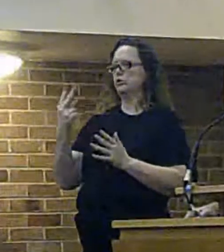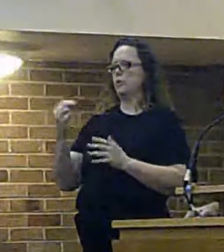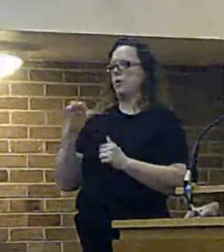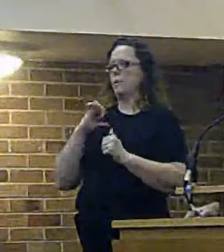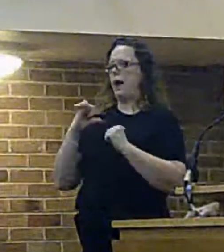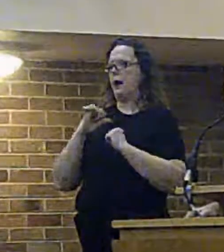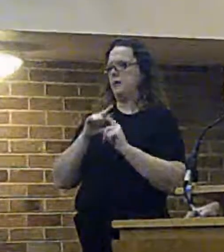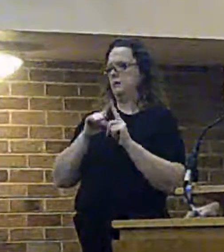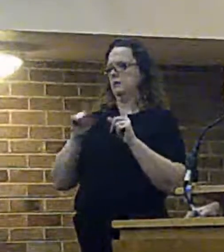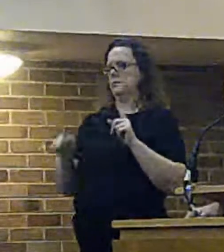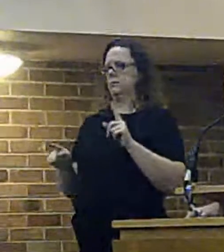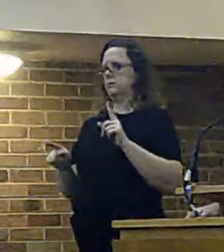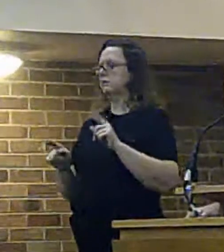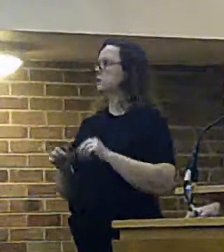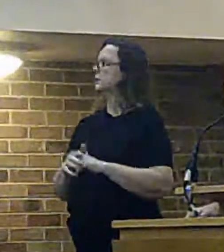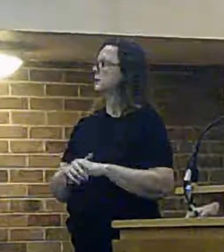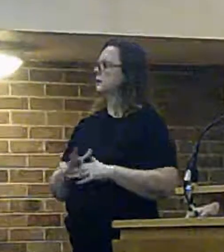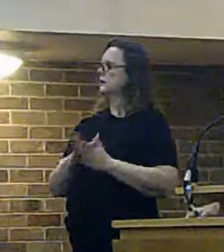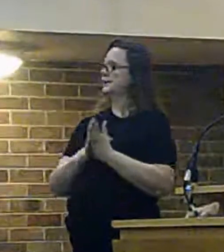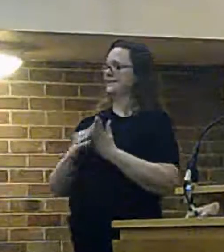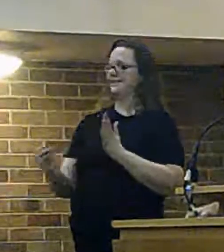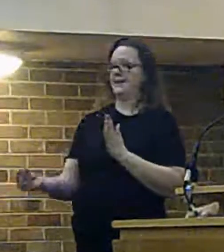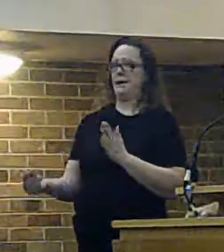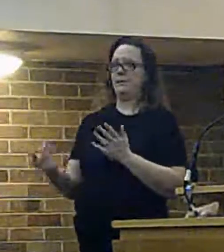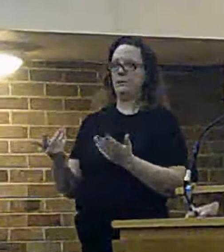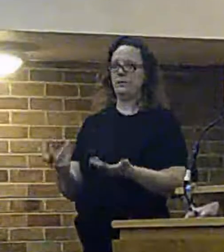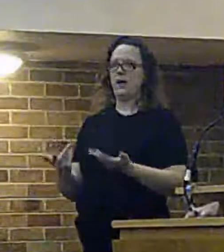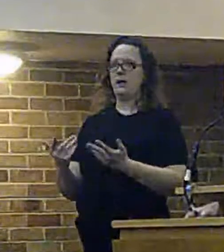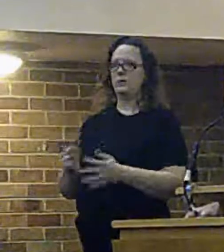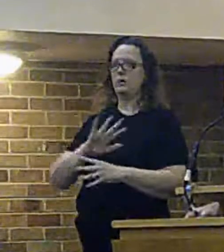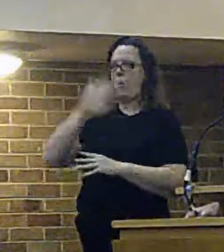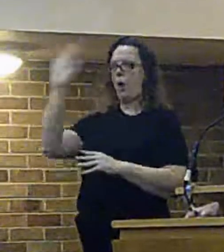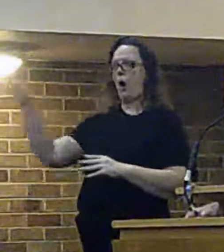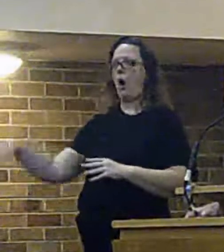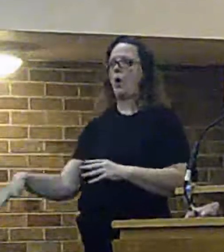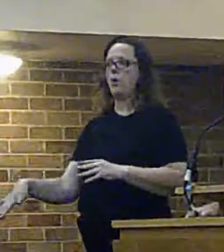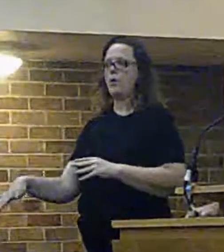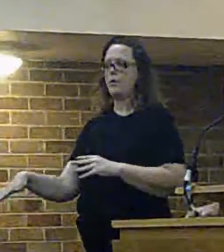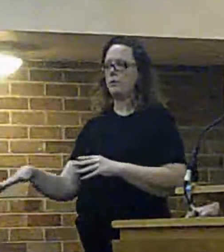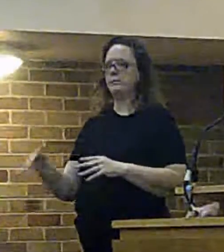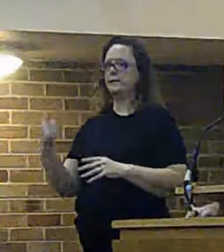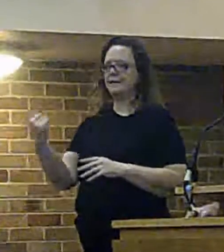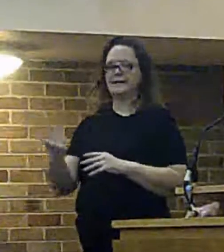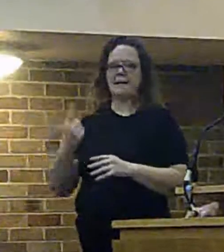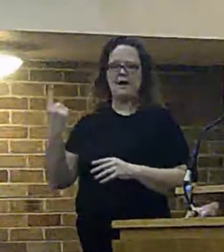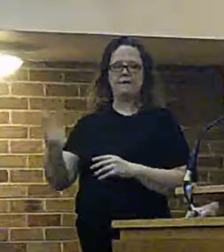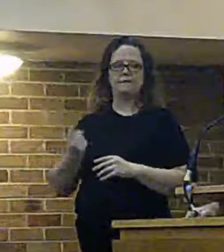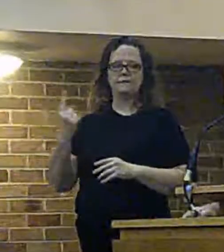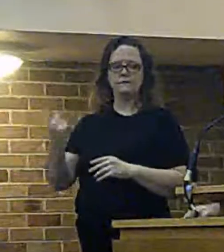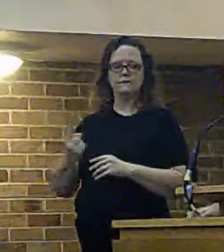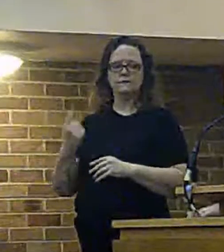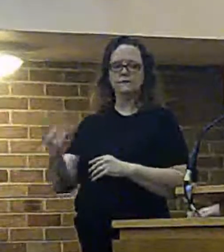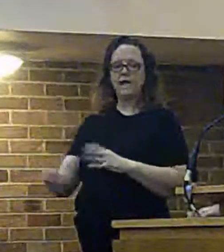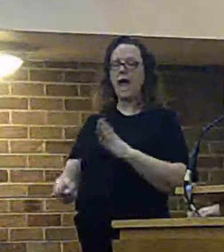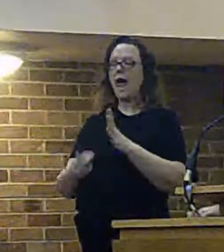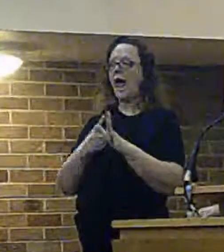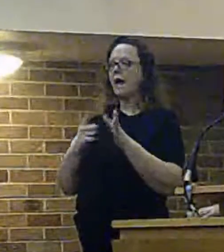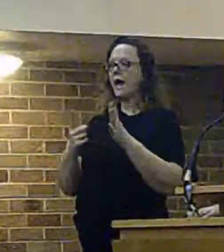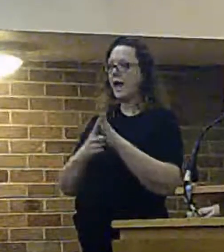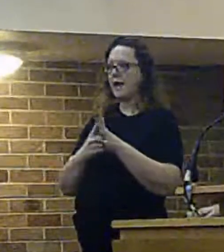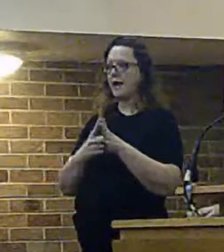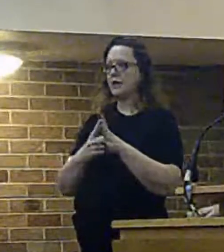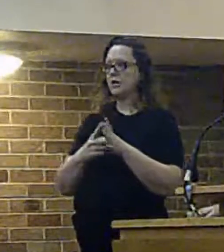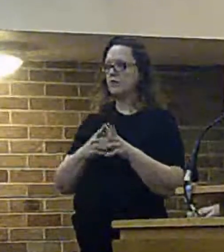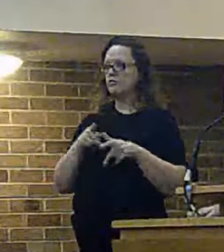it a bit easier if we use the an example which you can all go home and do this yourselves if you go on to a a root